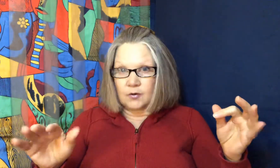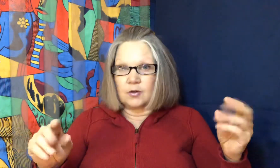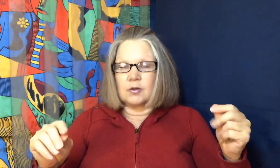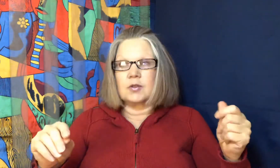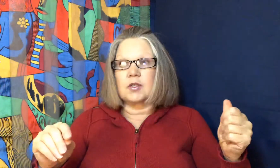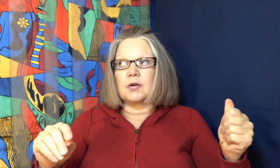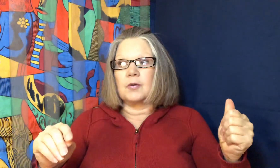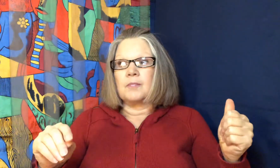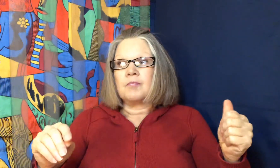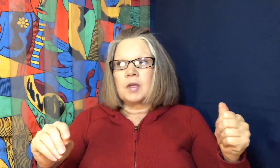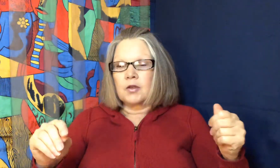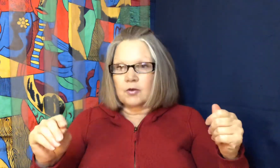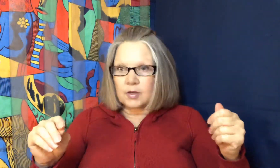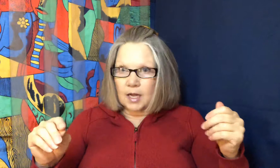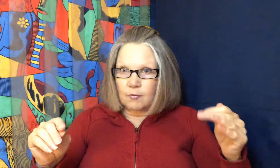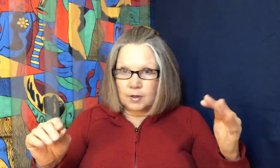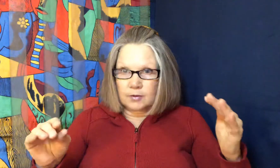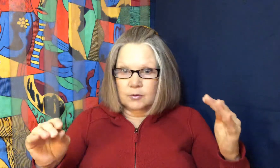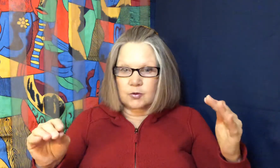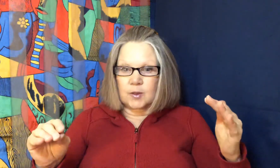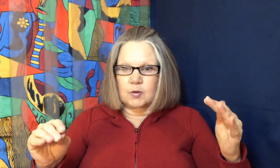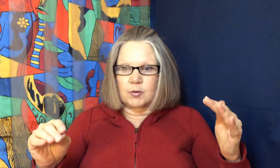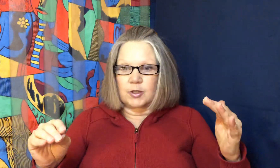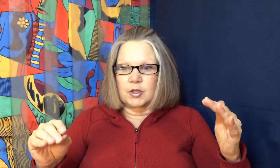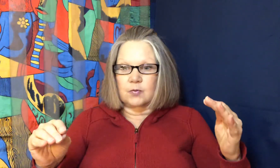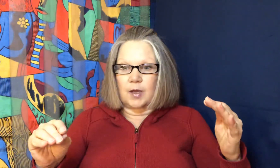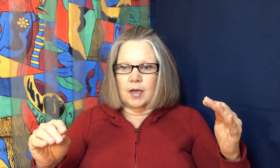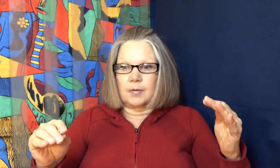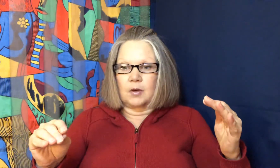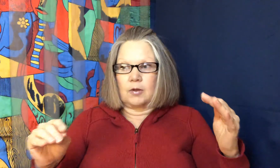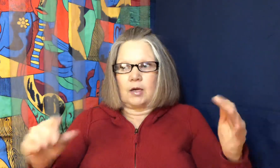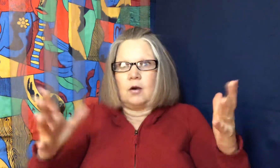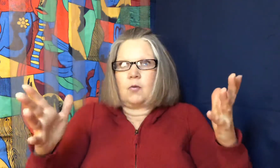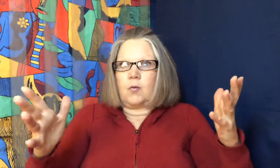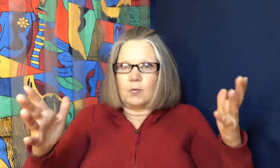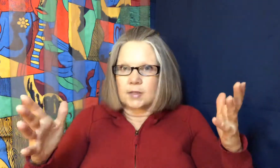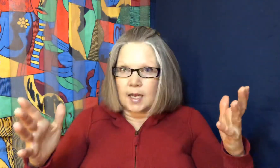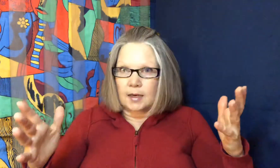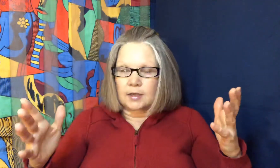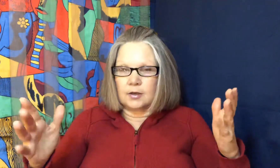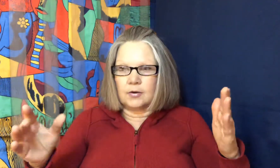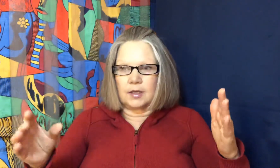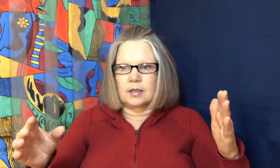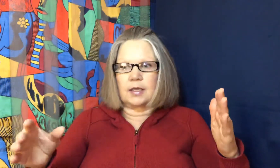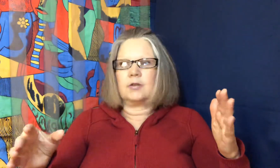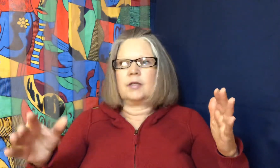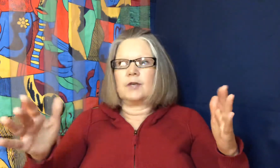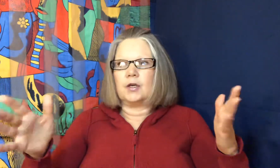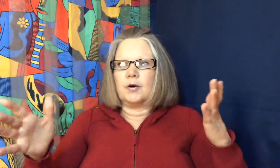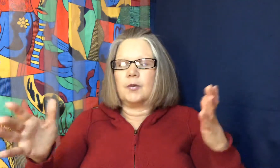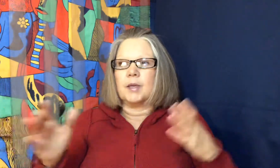so you could have one of those dreams where you just wake up and go like oh what was that you know I don't even know but